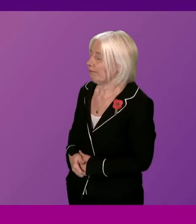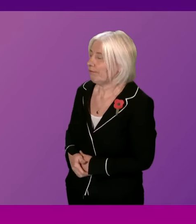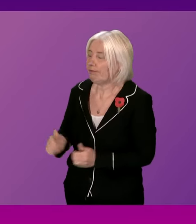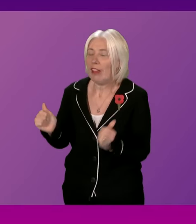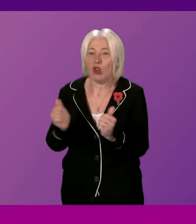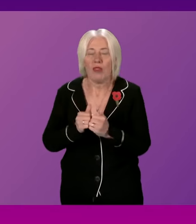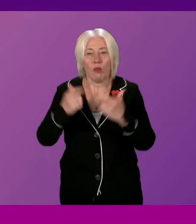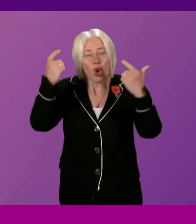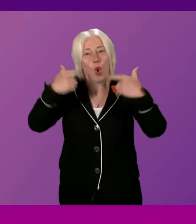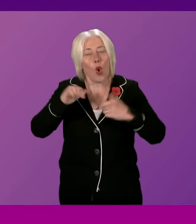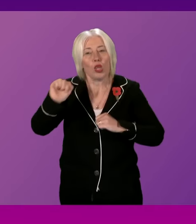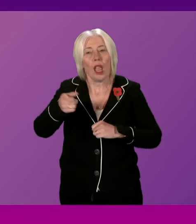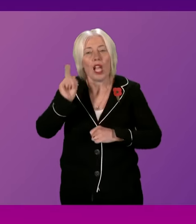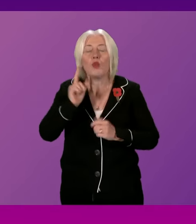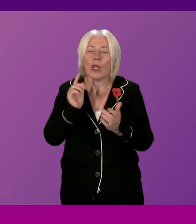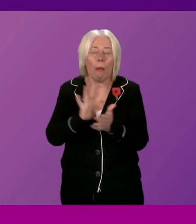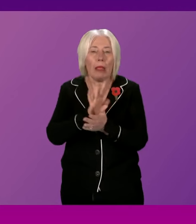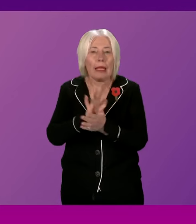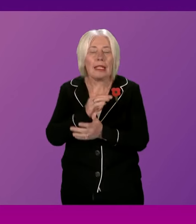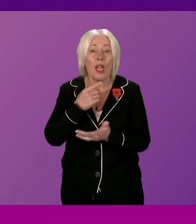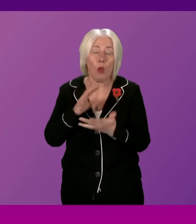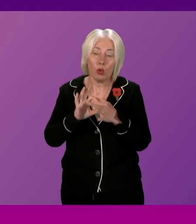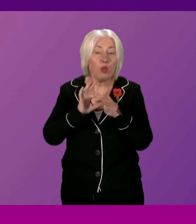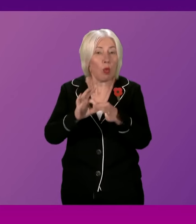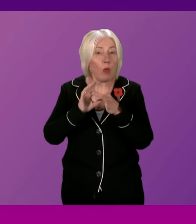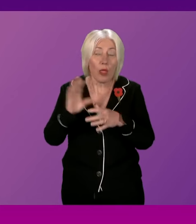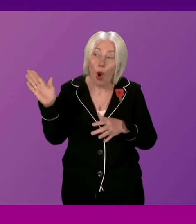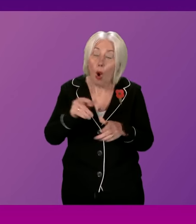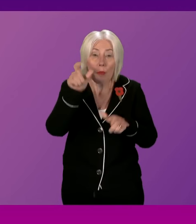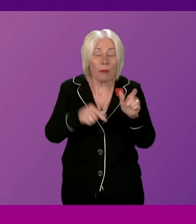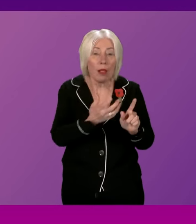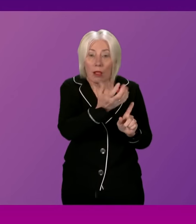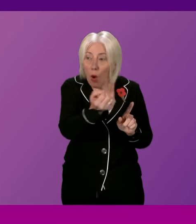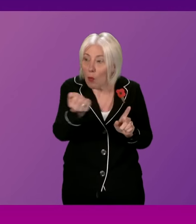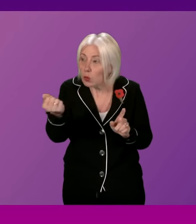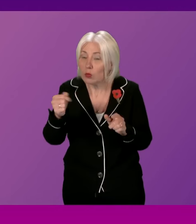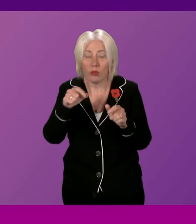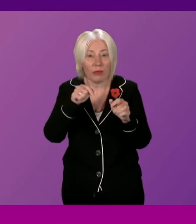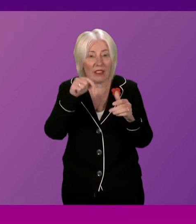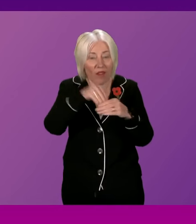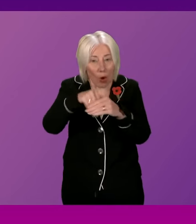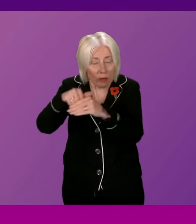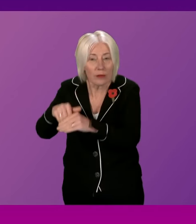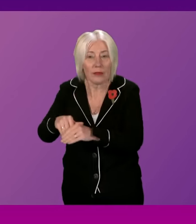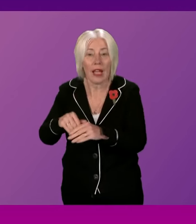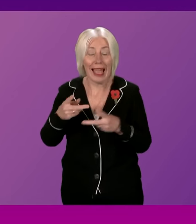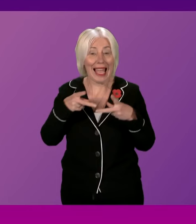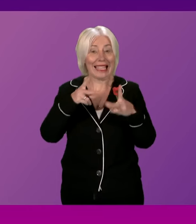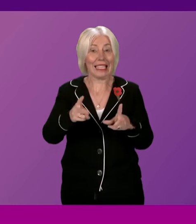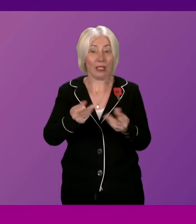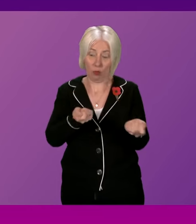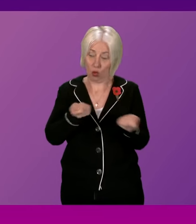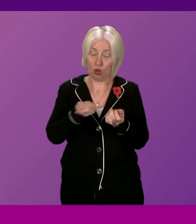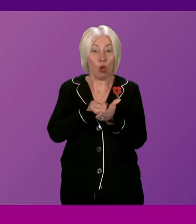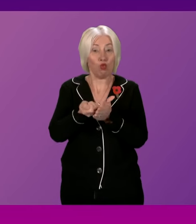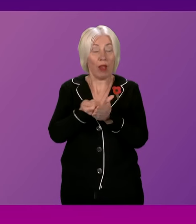Court's decision last week. I want to work constructively with all stakeholders to deliver a system of rent control that works for Scotland.